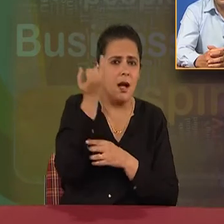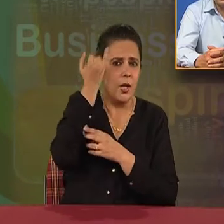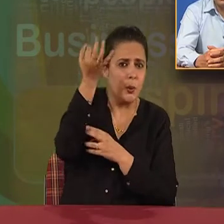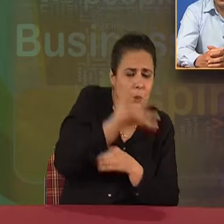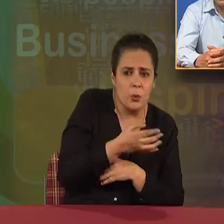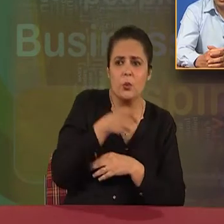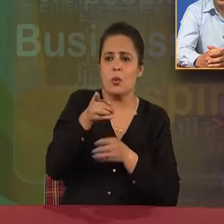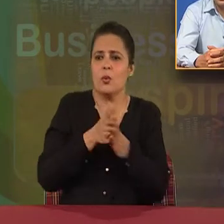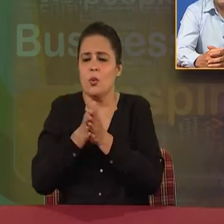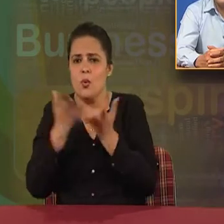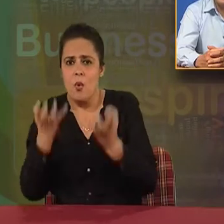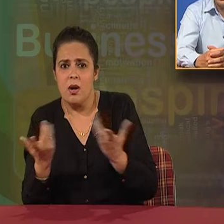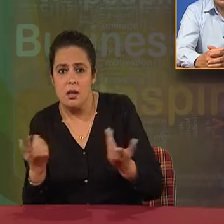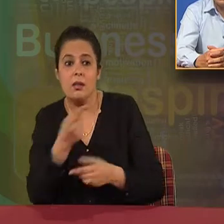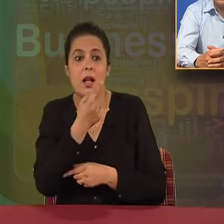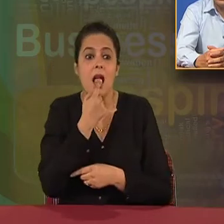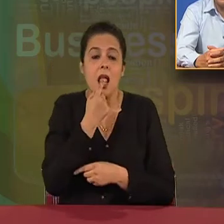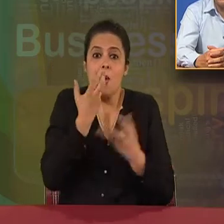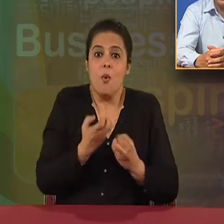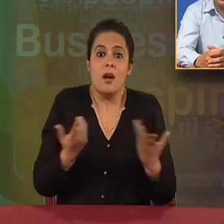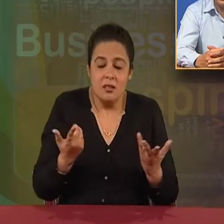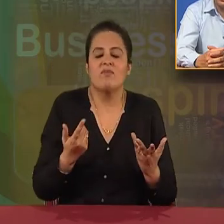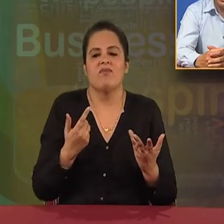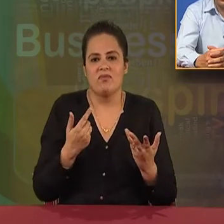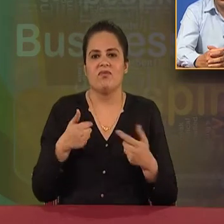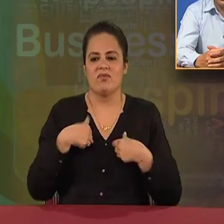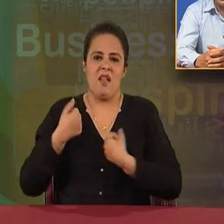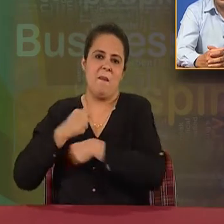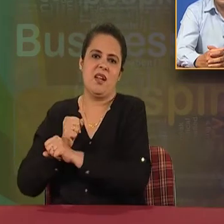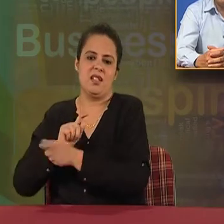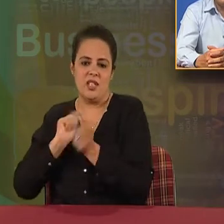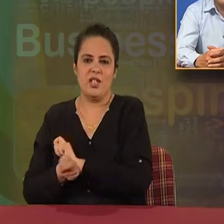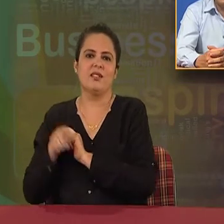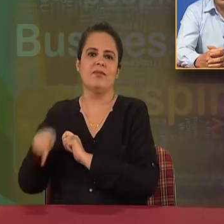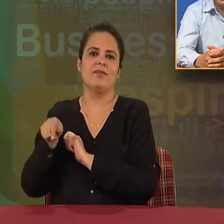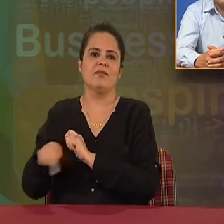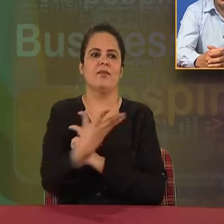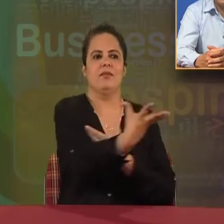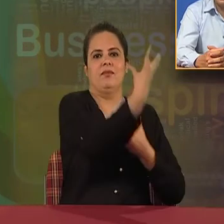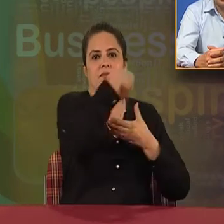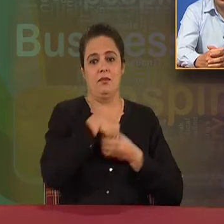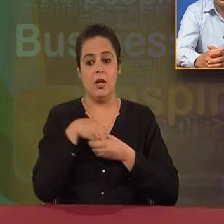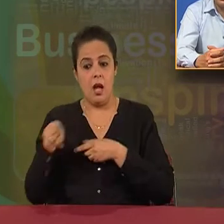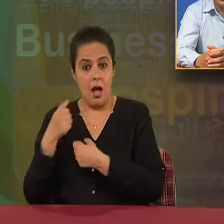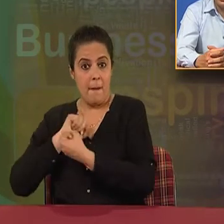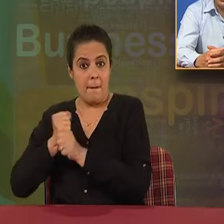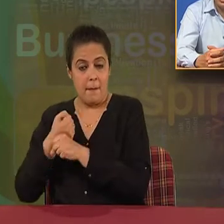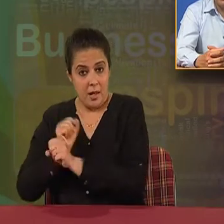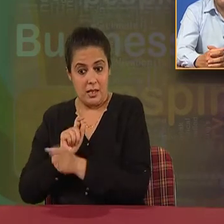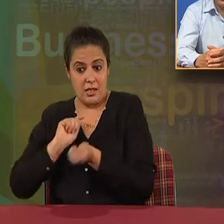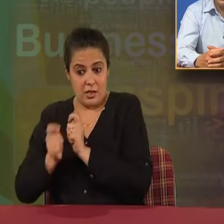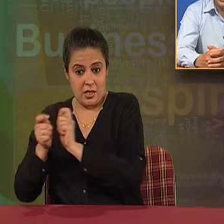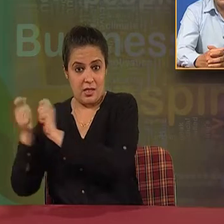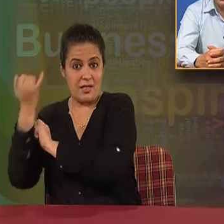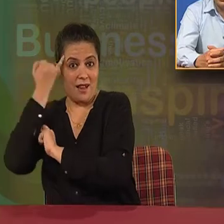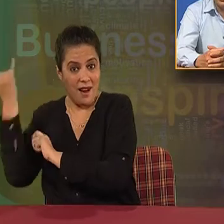produce the products according to their tastes, their preferences. And only then, they will be able to sell the product in the market. And